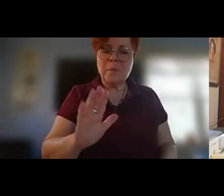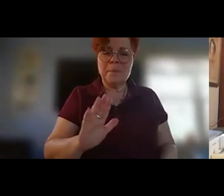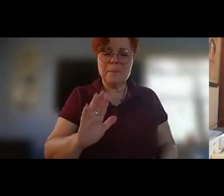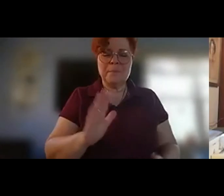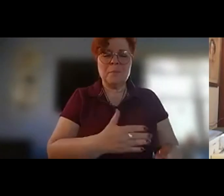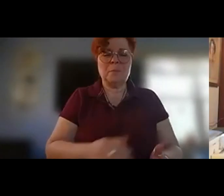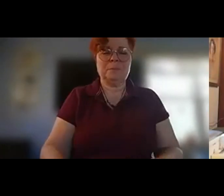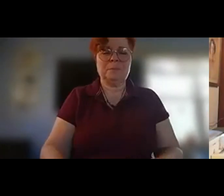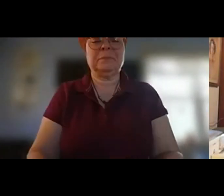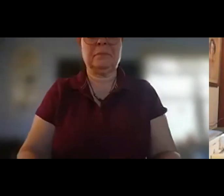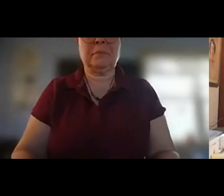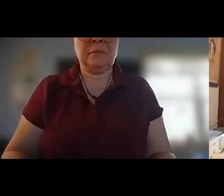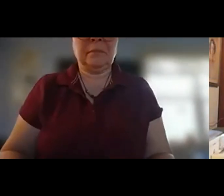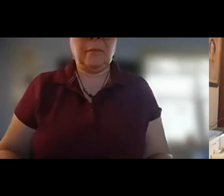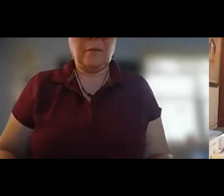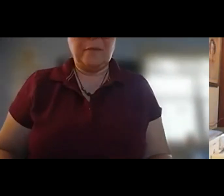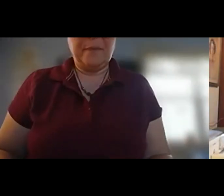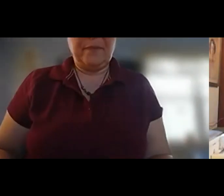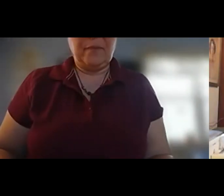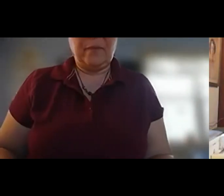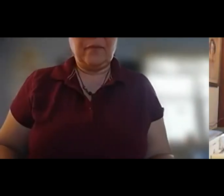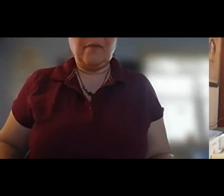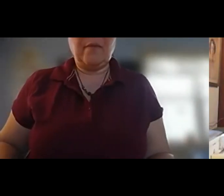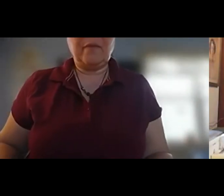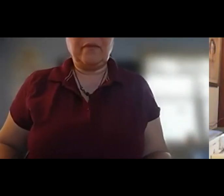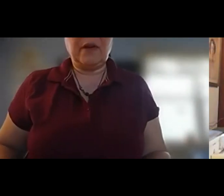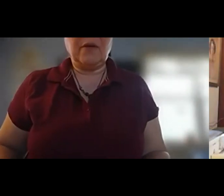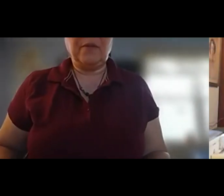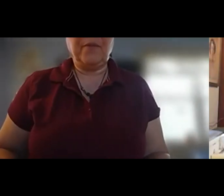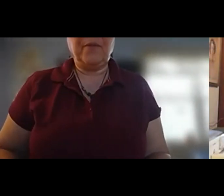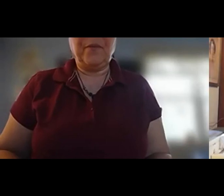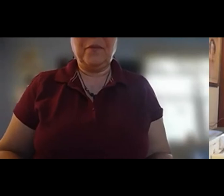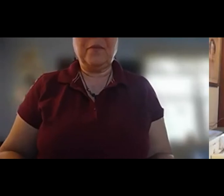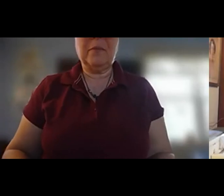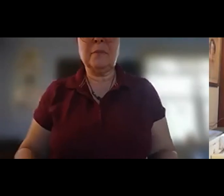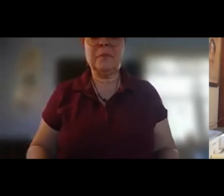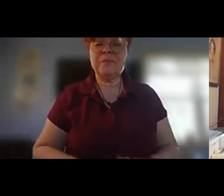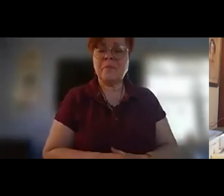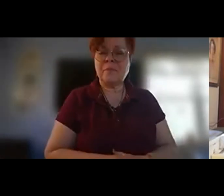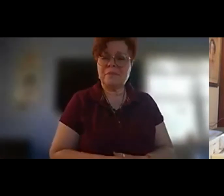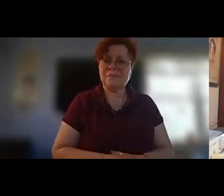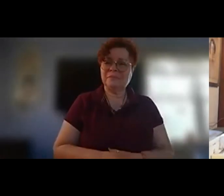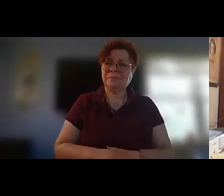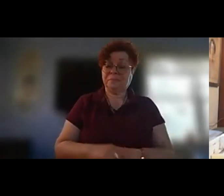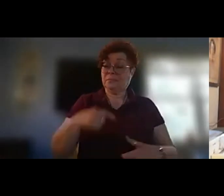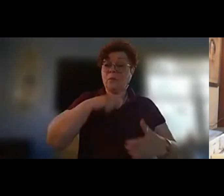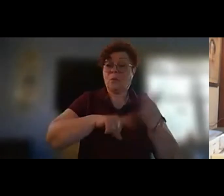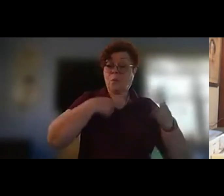i think i put them aside well what i decided to do um was to to to find